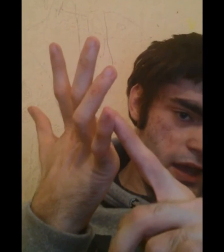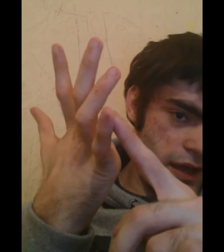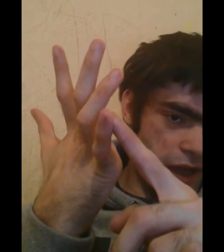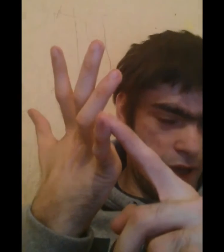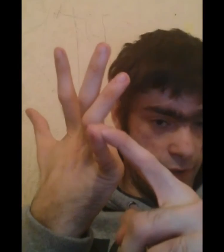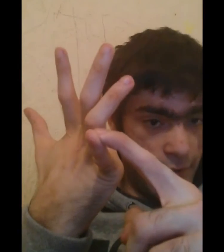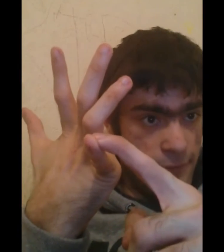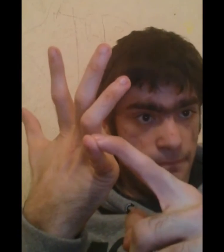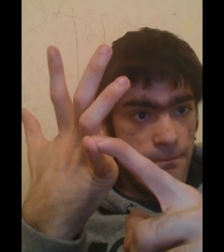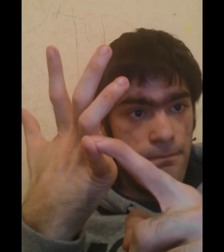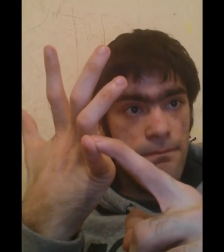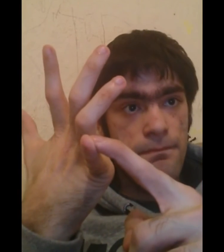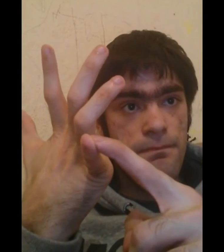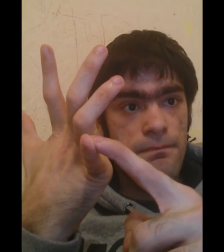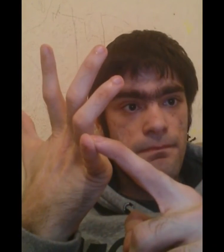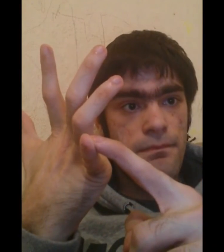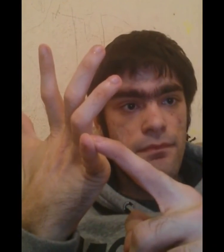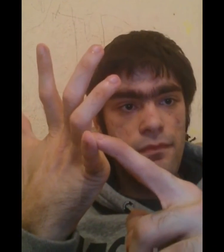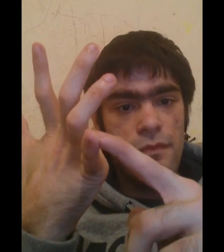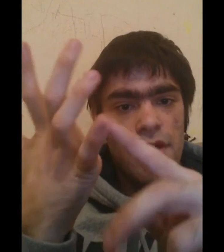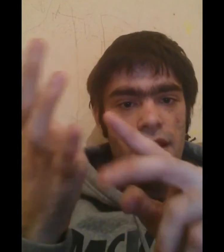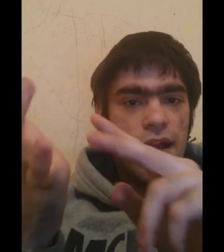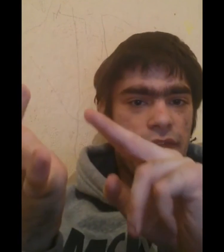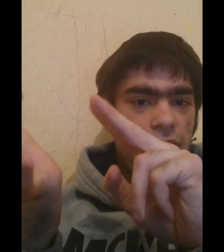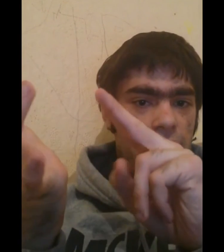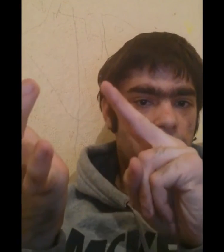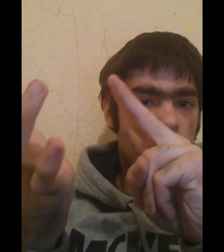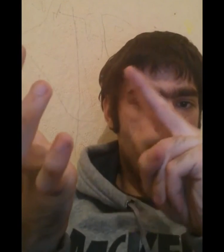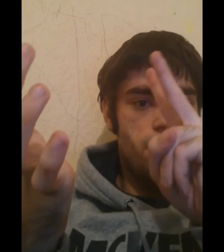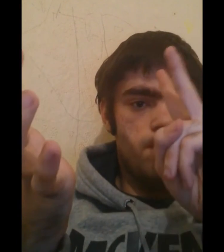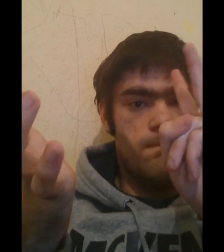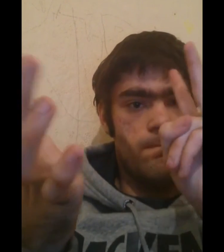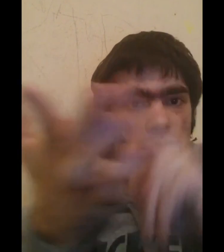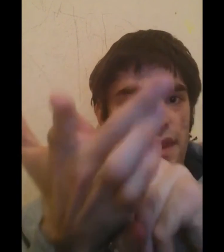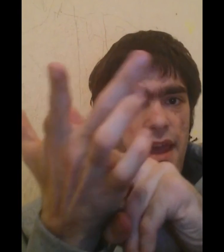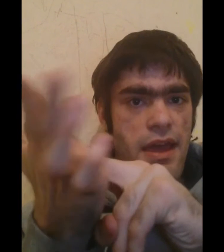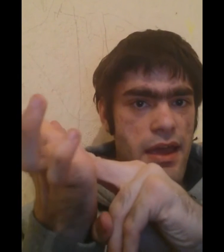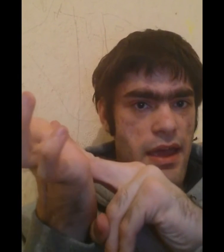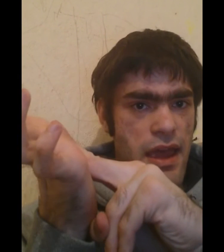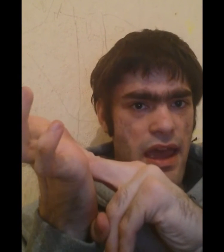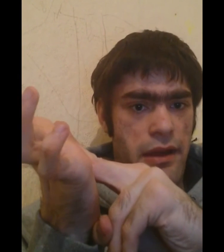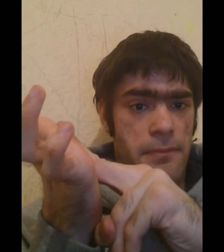again and then n